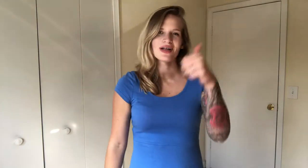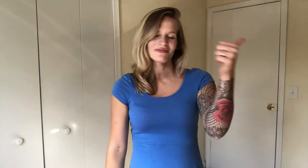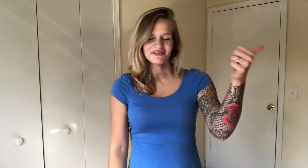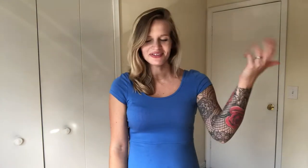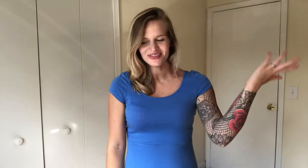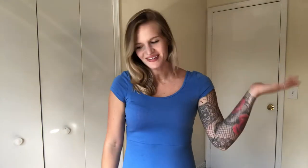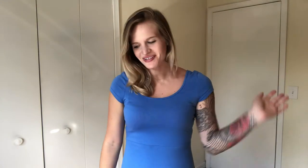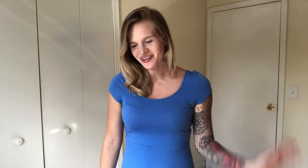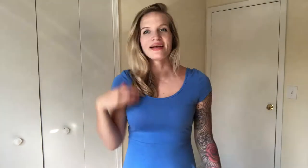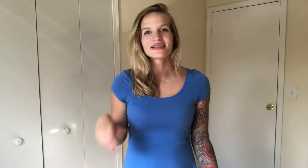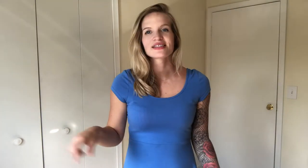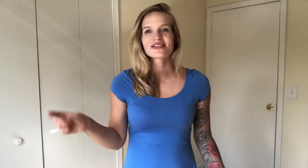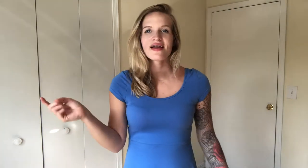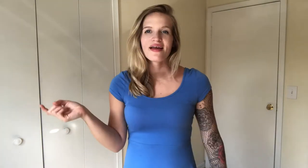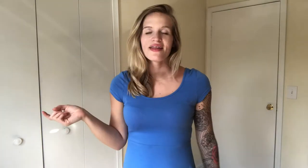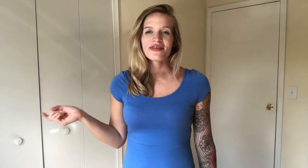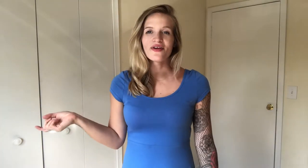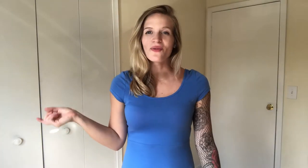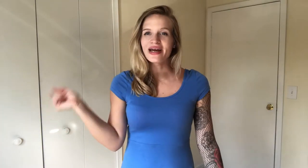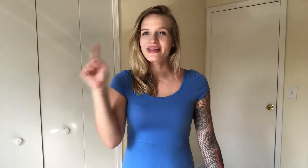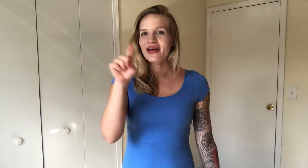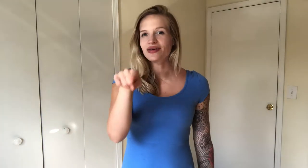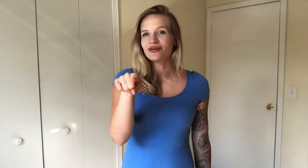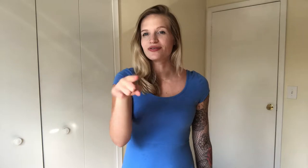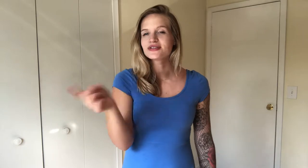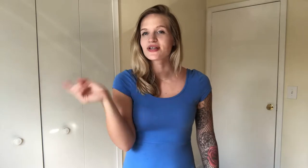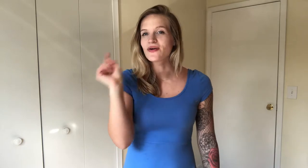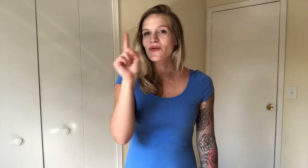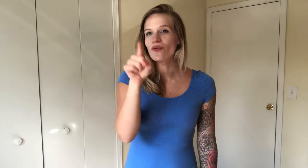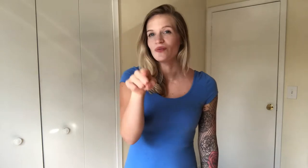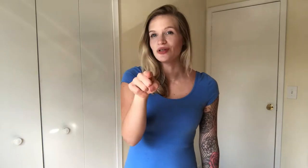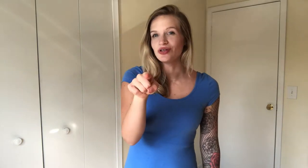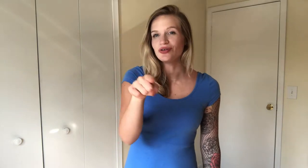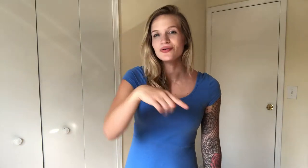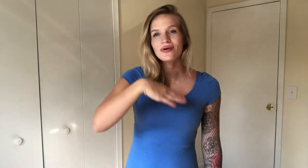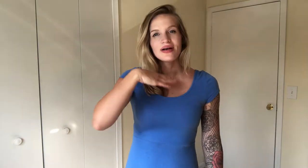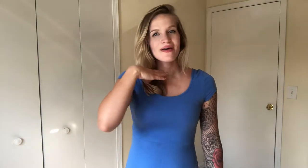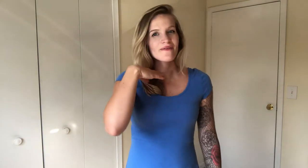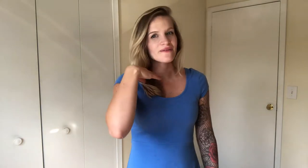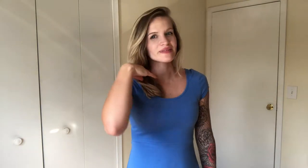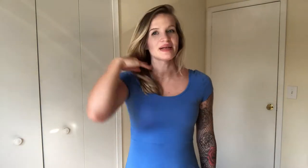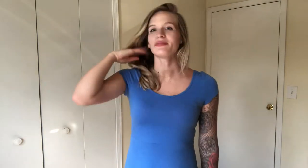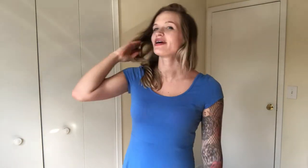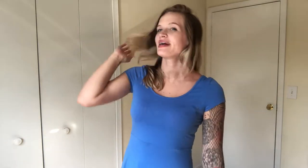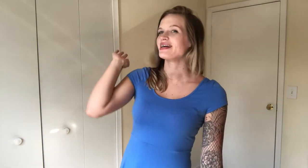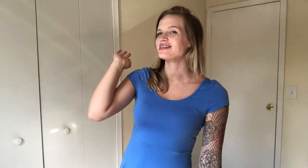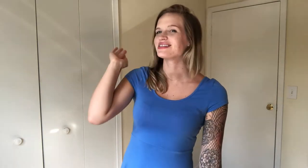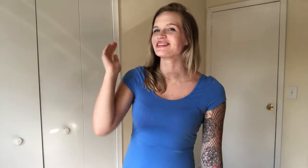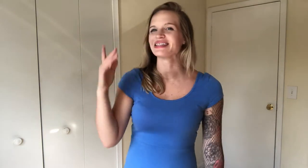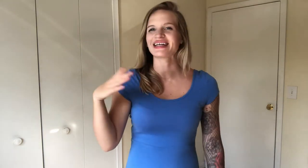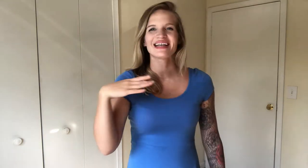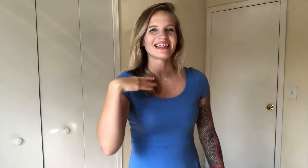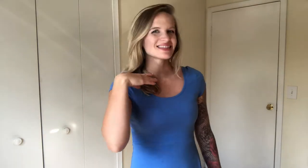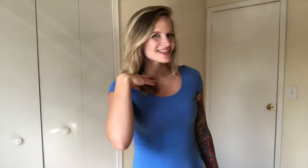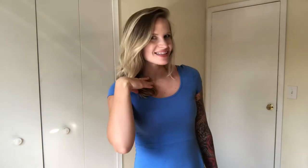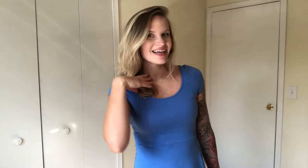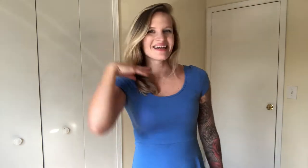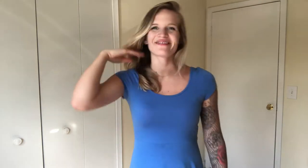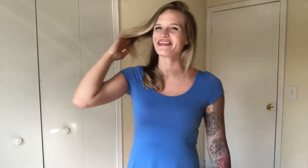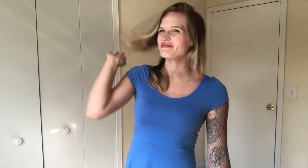left if you sign with me. And it's the way that you. So when you flip your hair, just do like a nice little hair flip